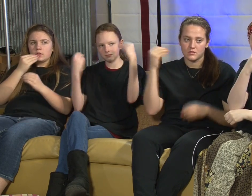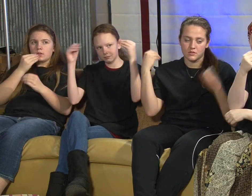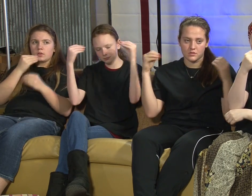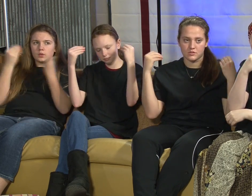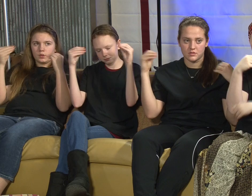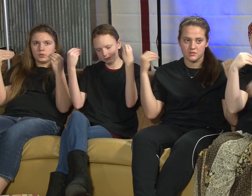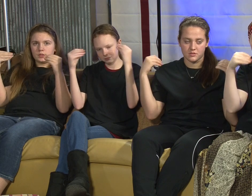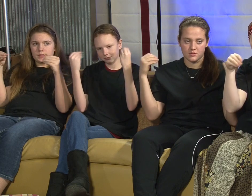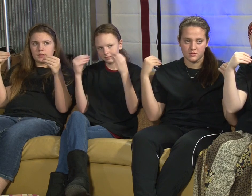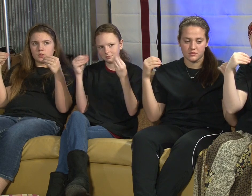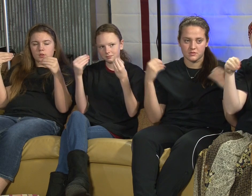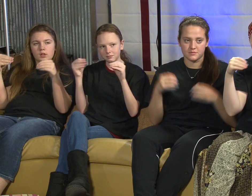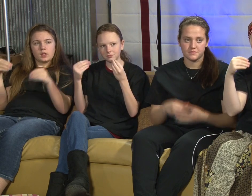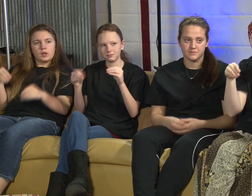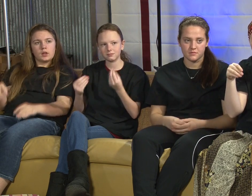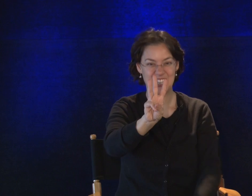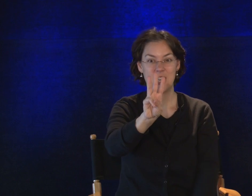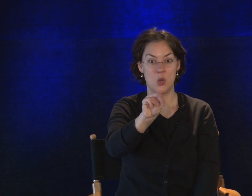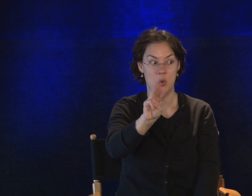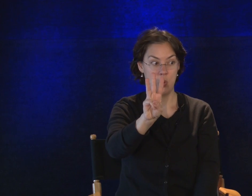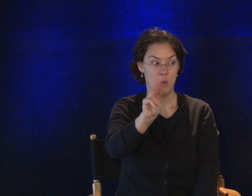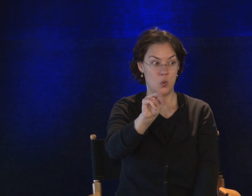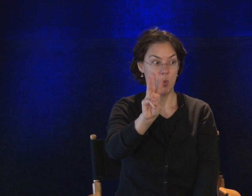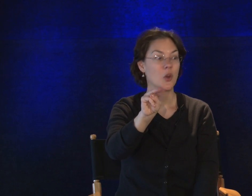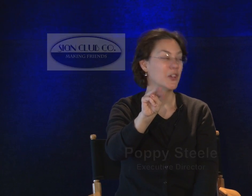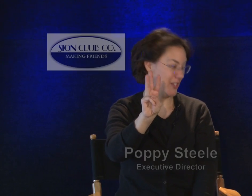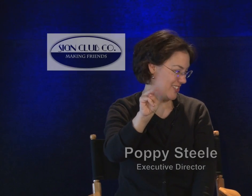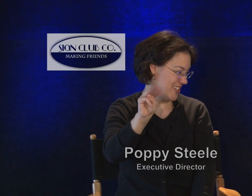Grocery store. Walmart. Good.